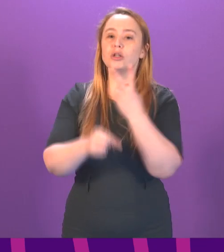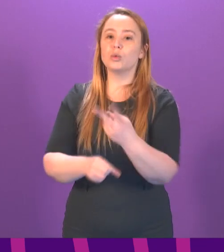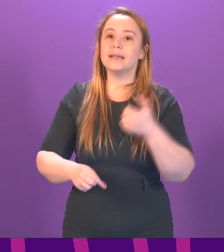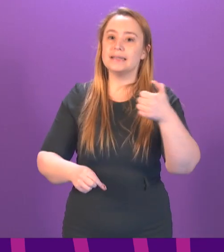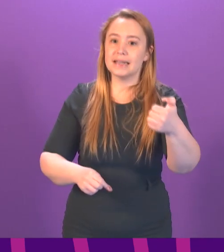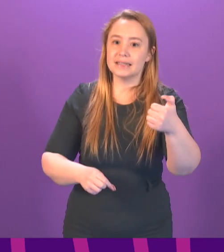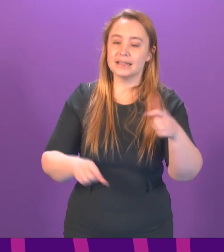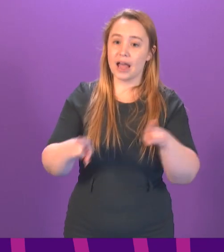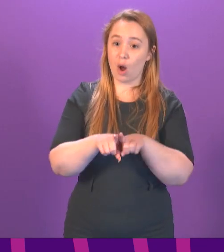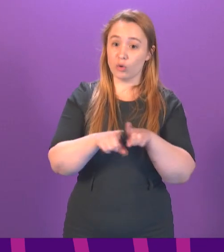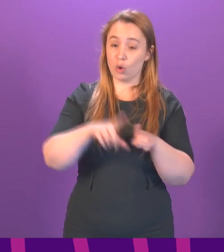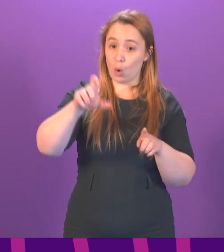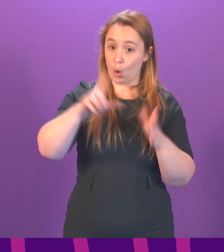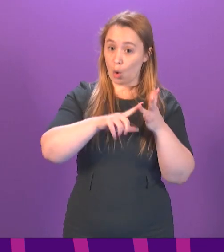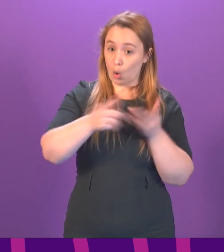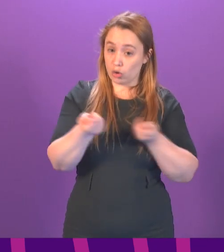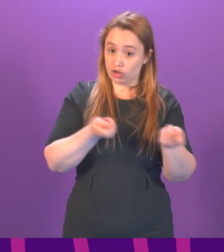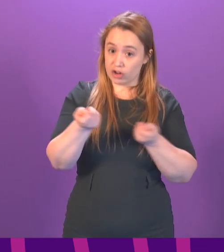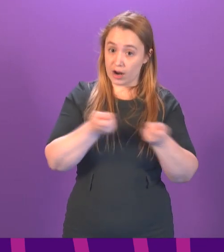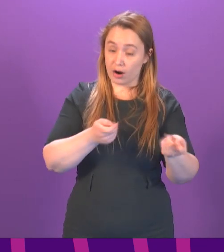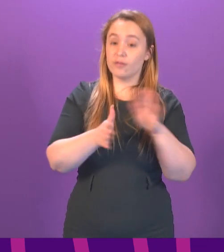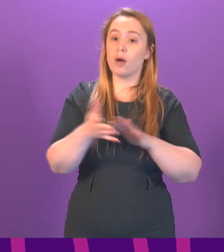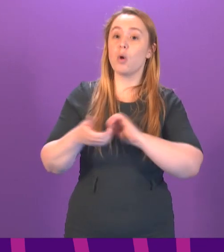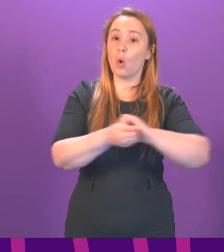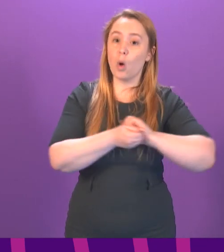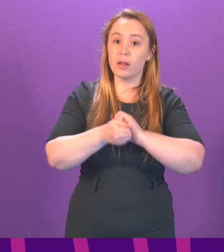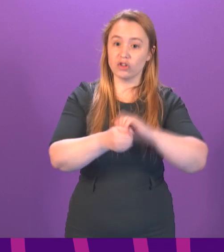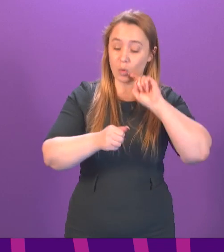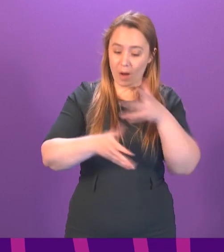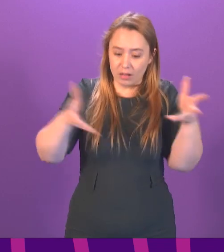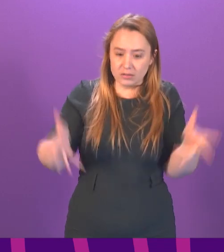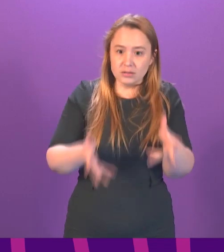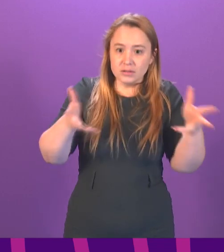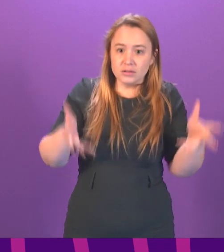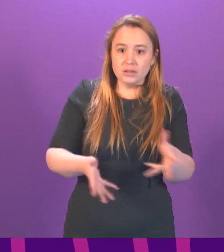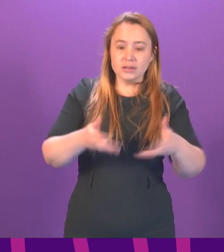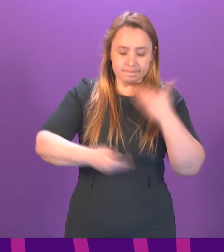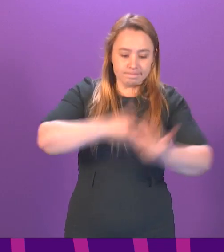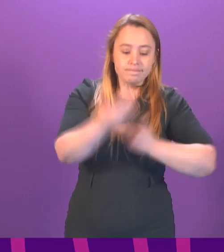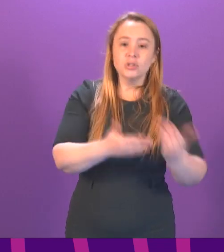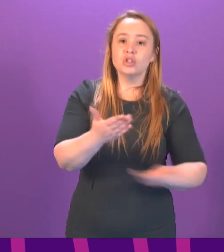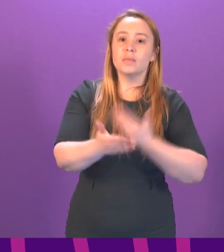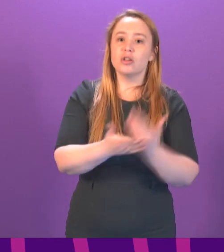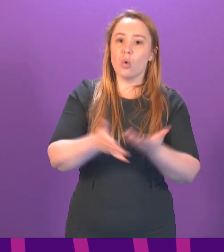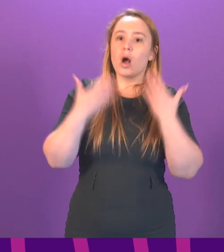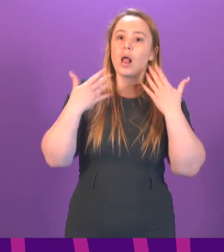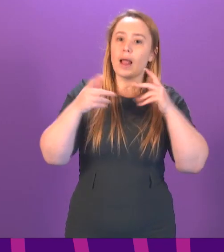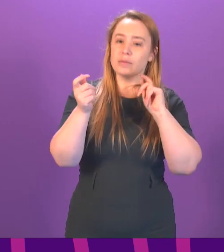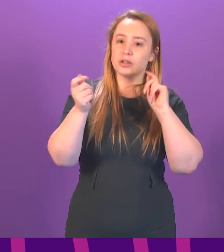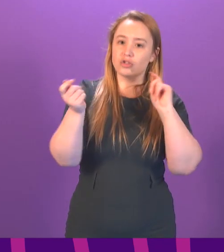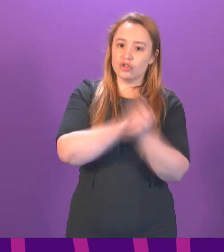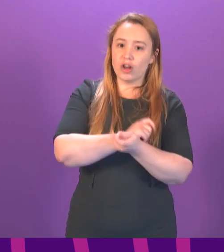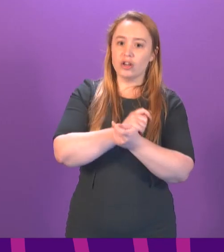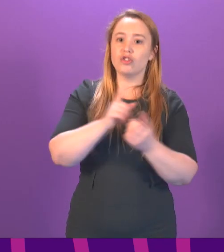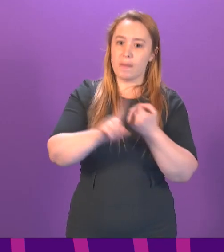of co-chair of the Under Two Coalition to raise global ambition and drive forward tangible climate action across the world. Thank